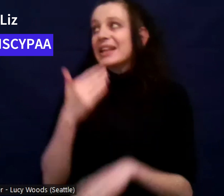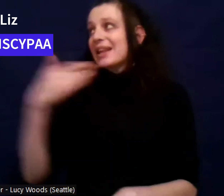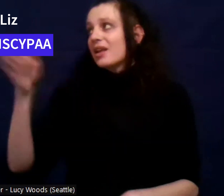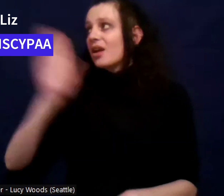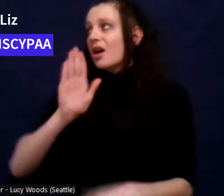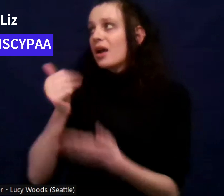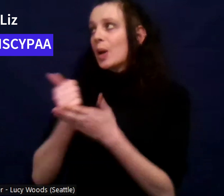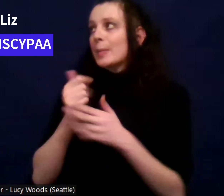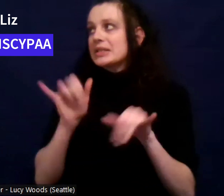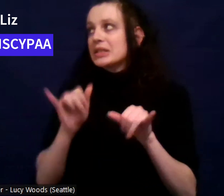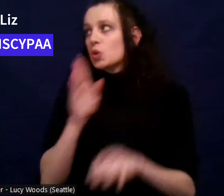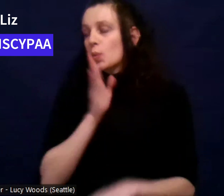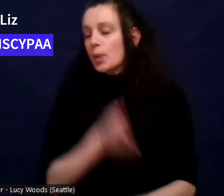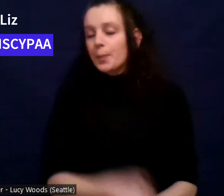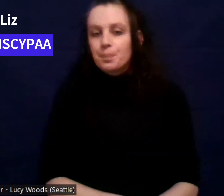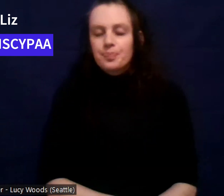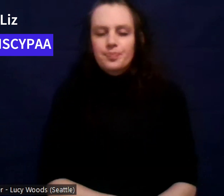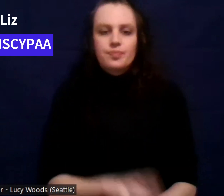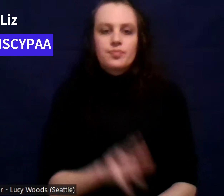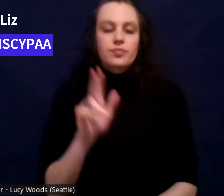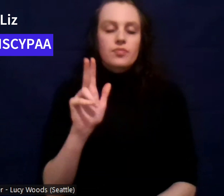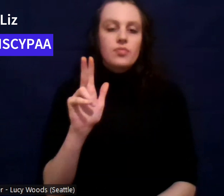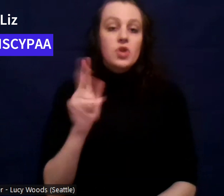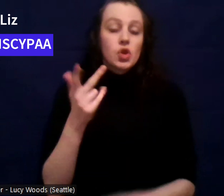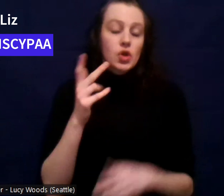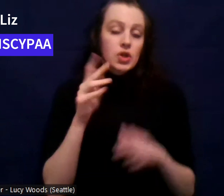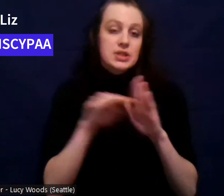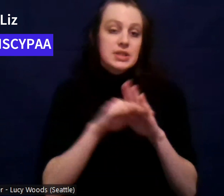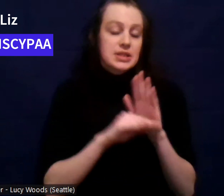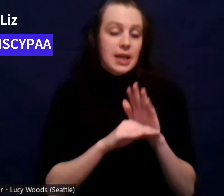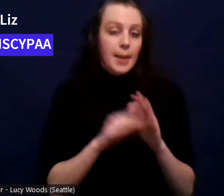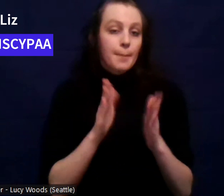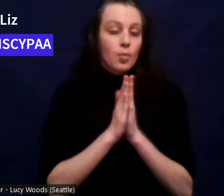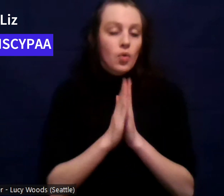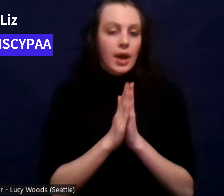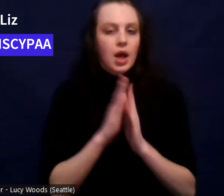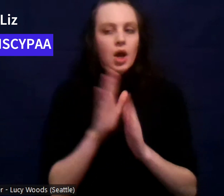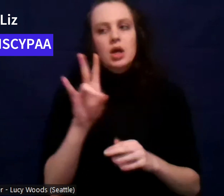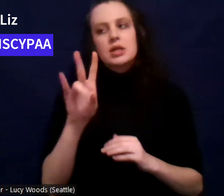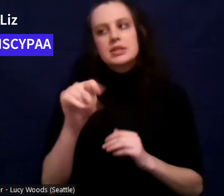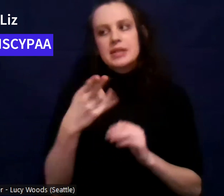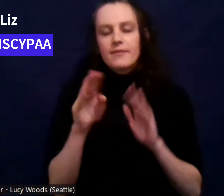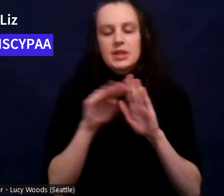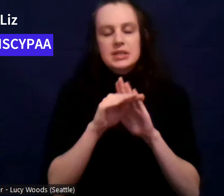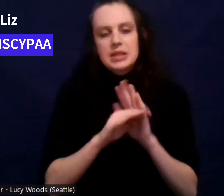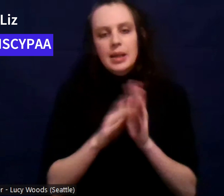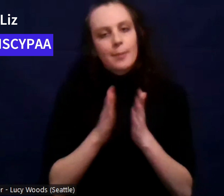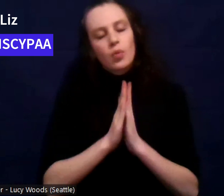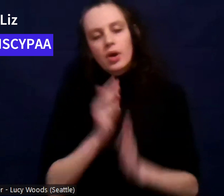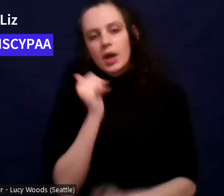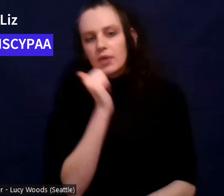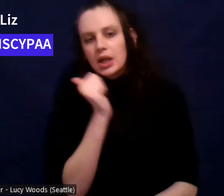Um, I would do like the third step prayer, um, the seven step prayer every day. Um,